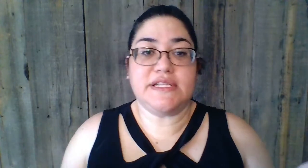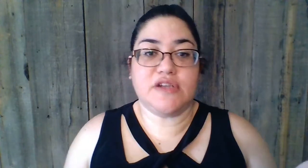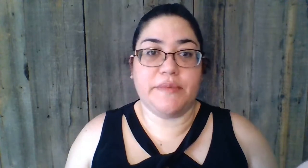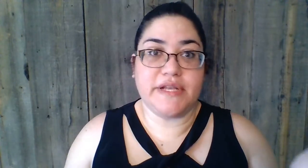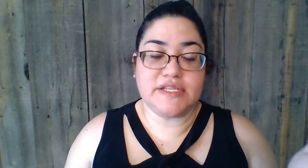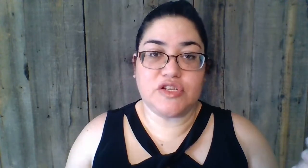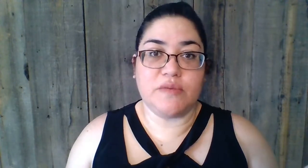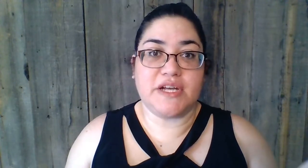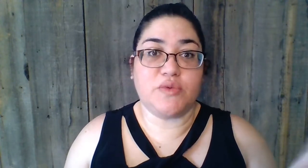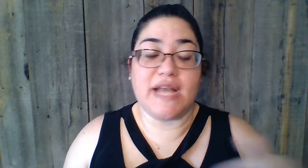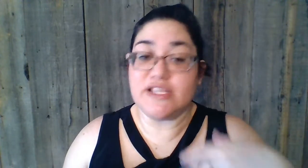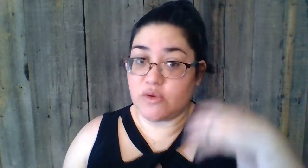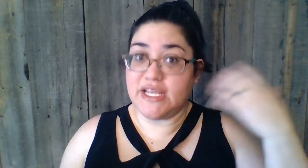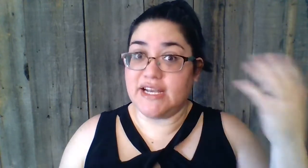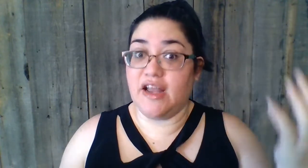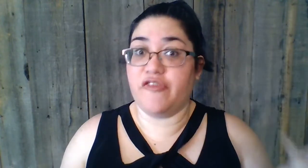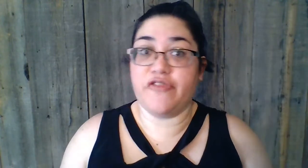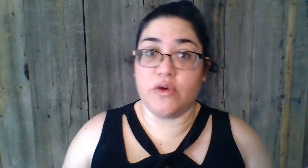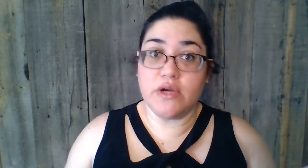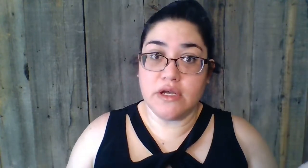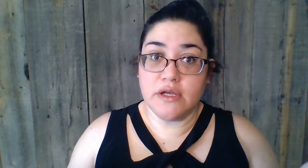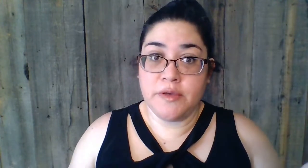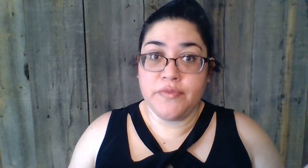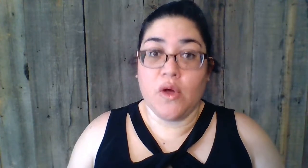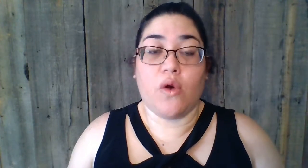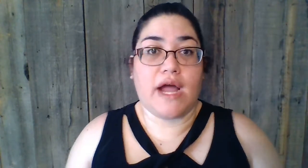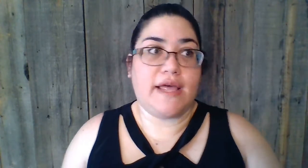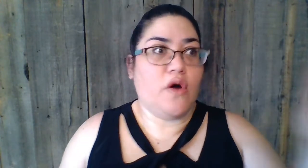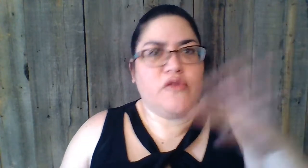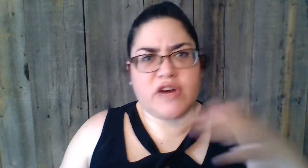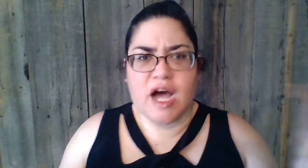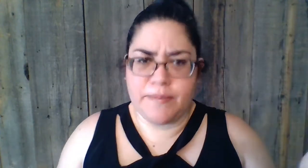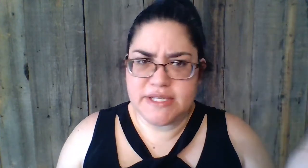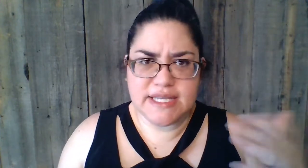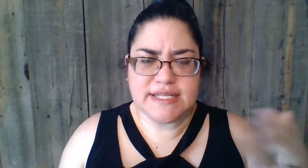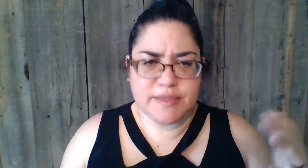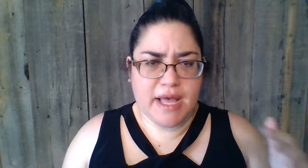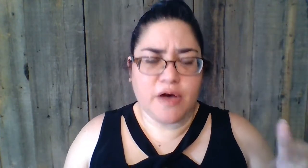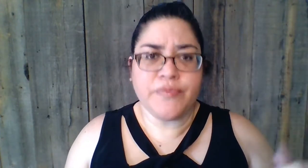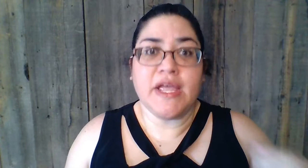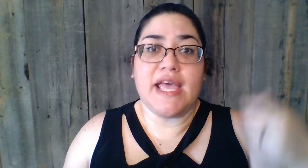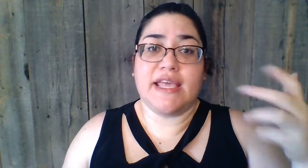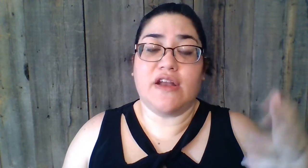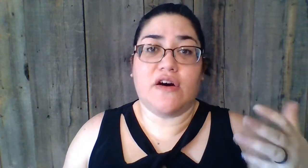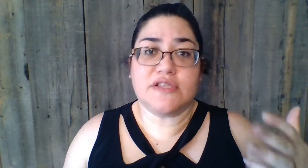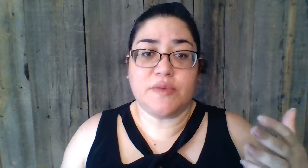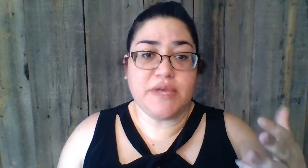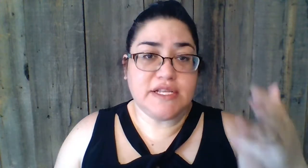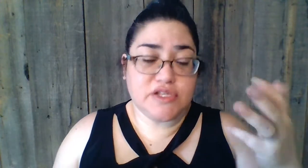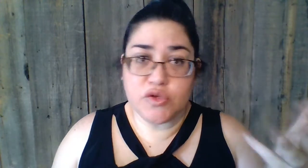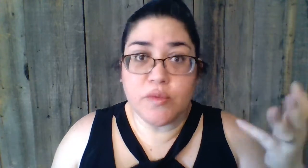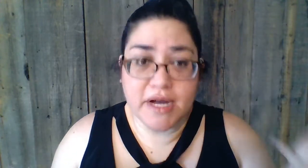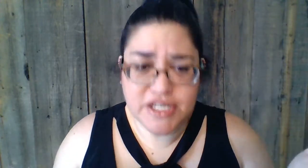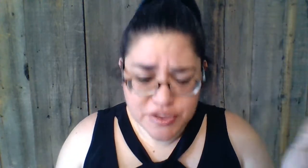determined as too much when I don't eat enough food or I overcompensate somehow. It can also be too much